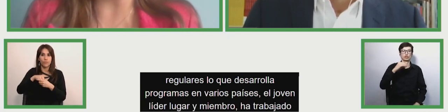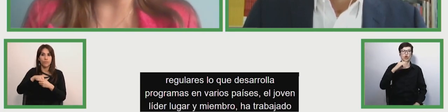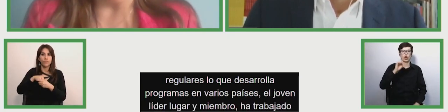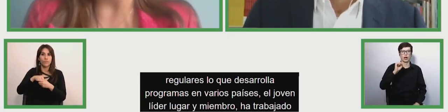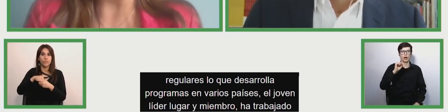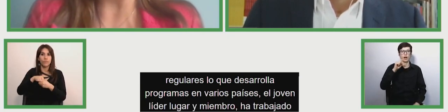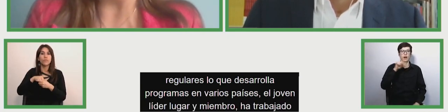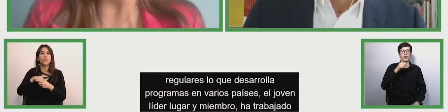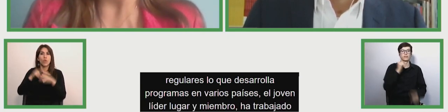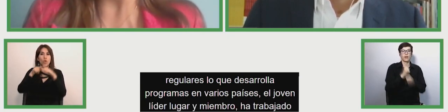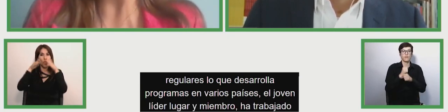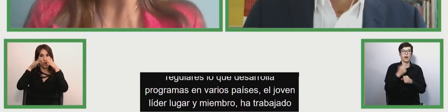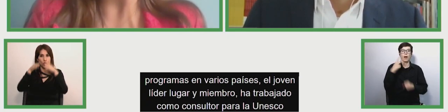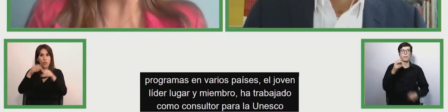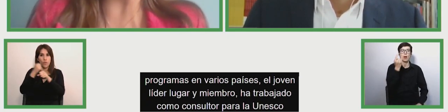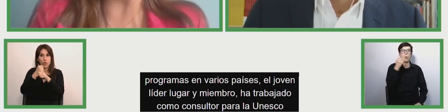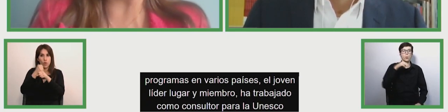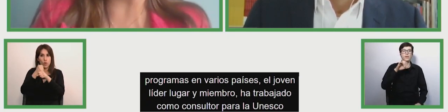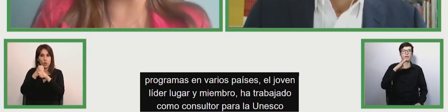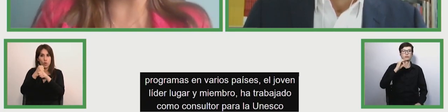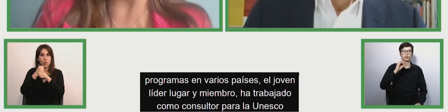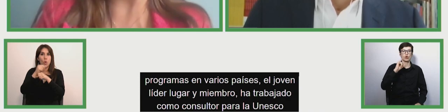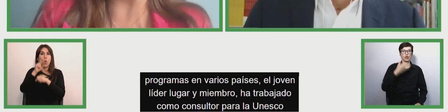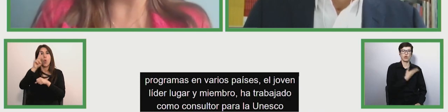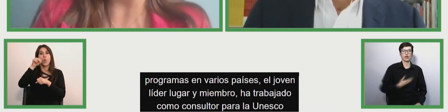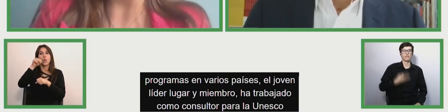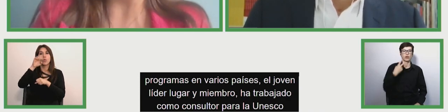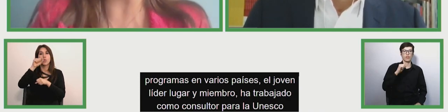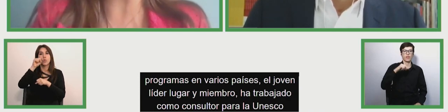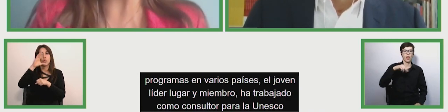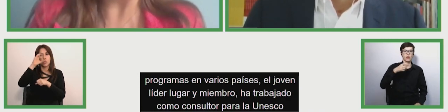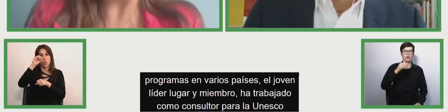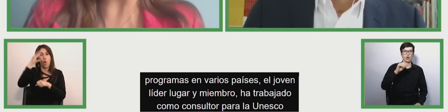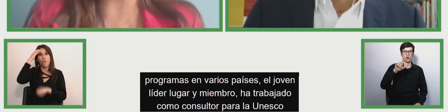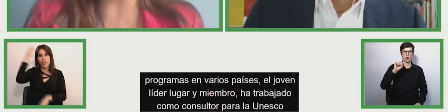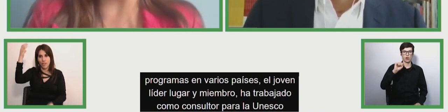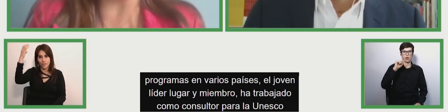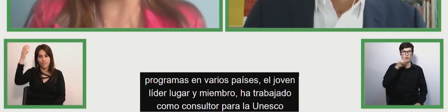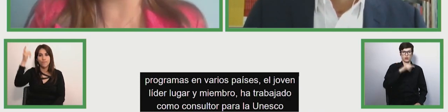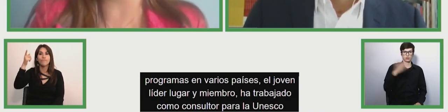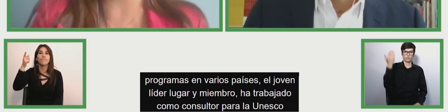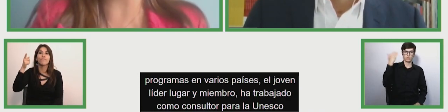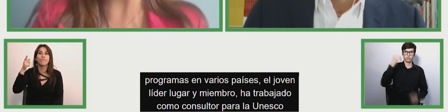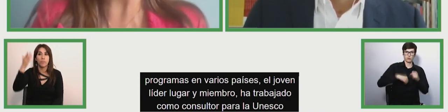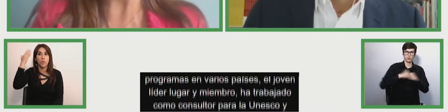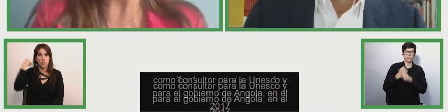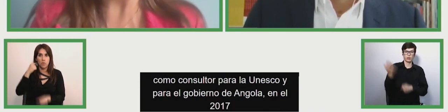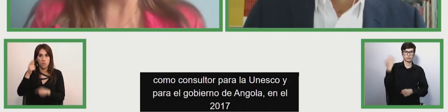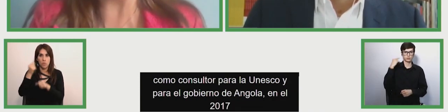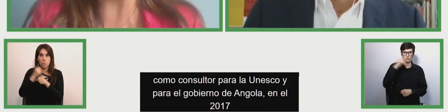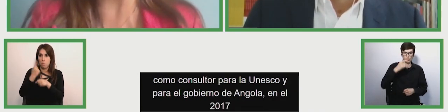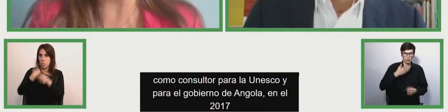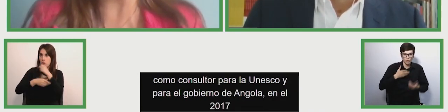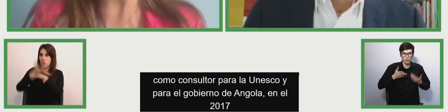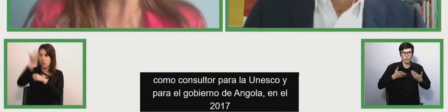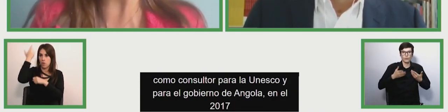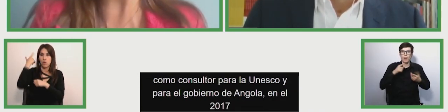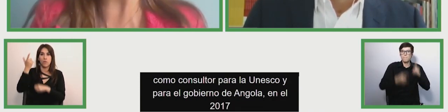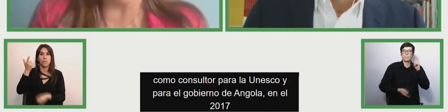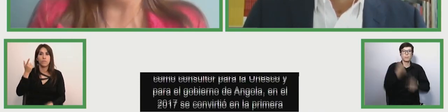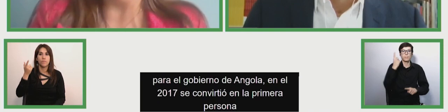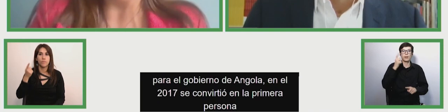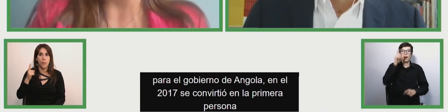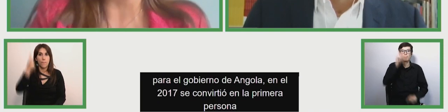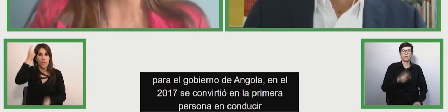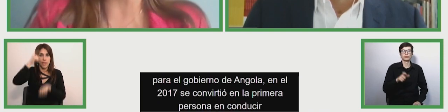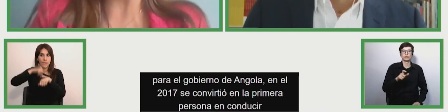global young leader of the world economic forum a member of achoka he has worked as consultant for